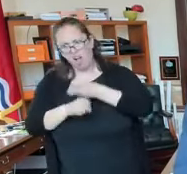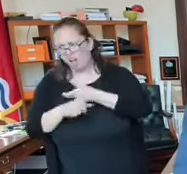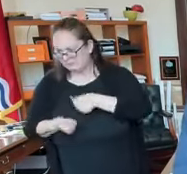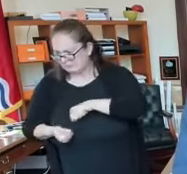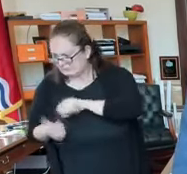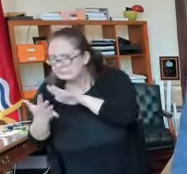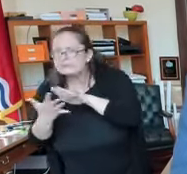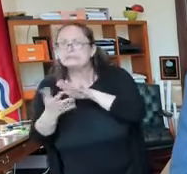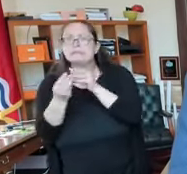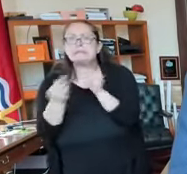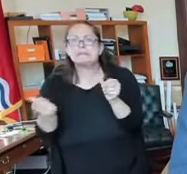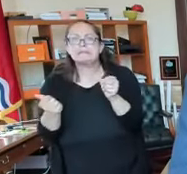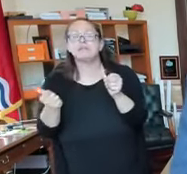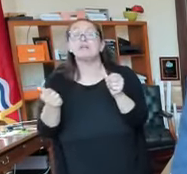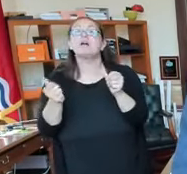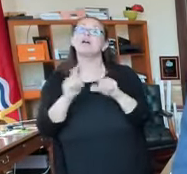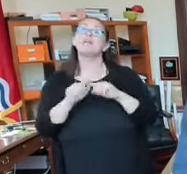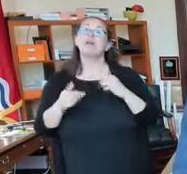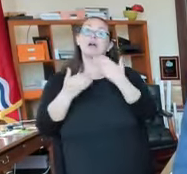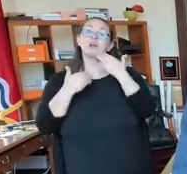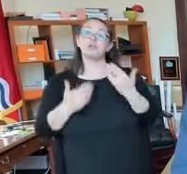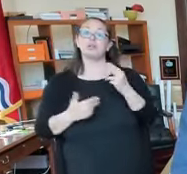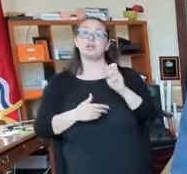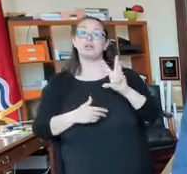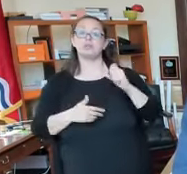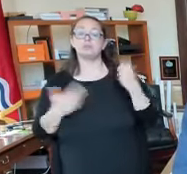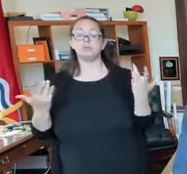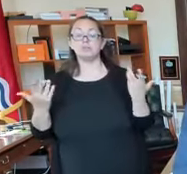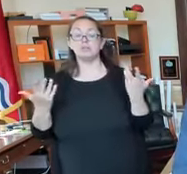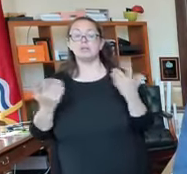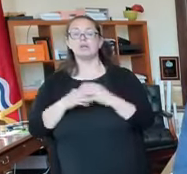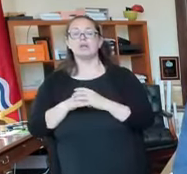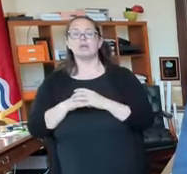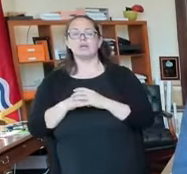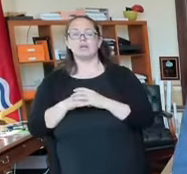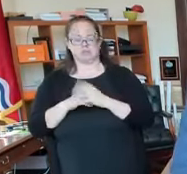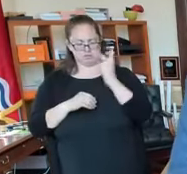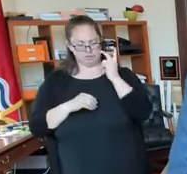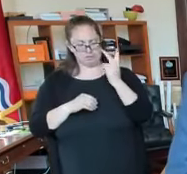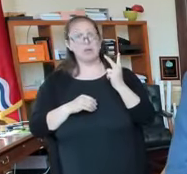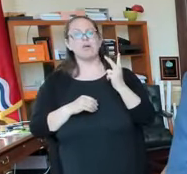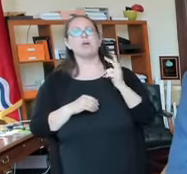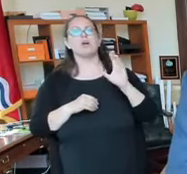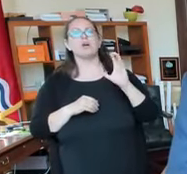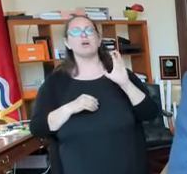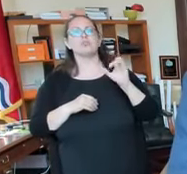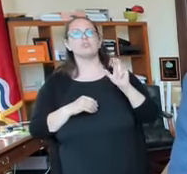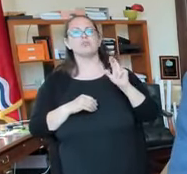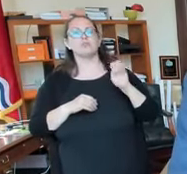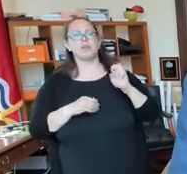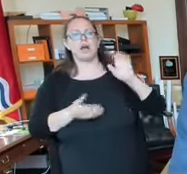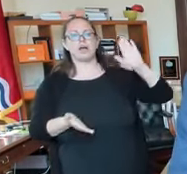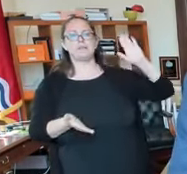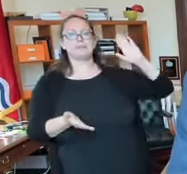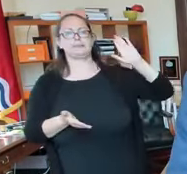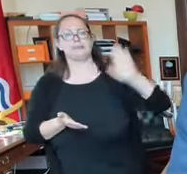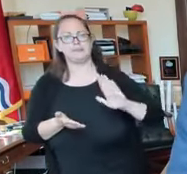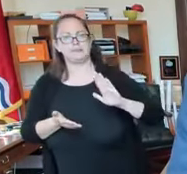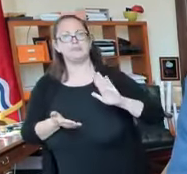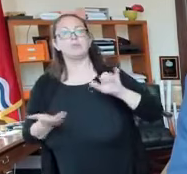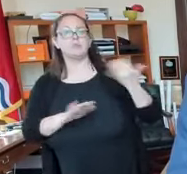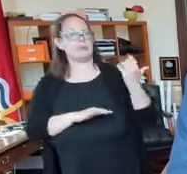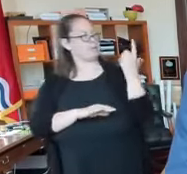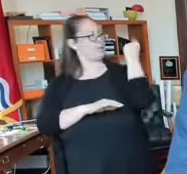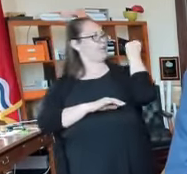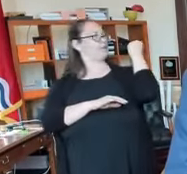Just for some good news, however, when we look at the reductions of crime from this time last year,